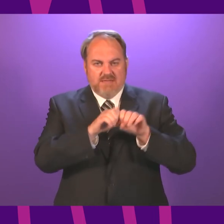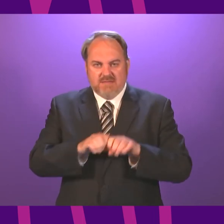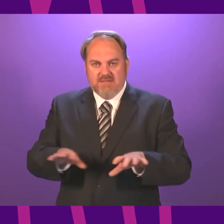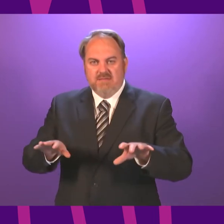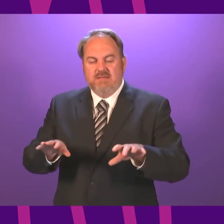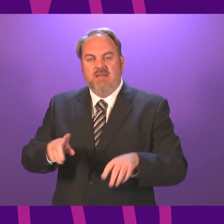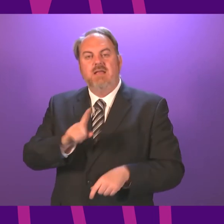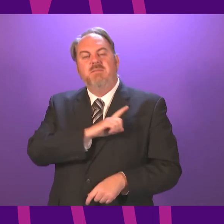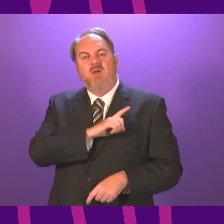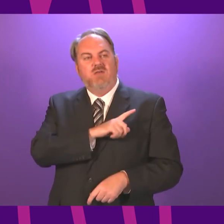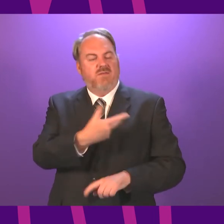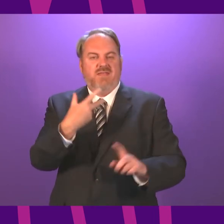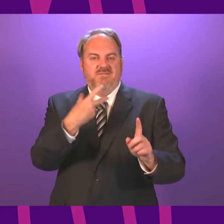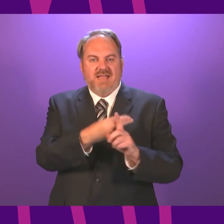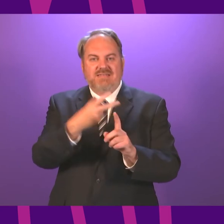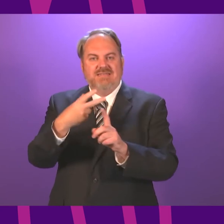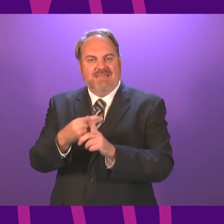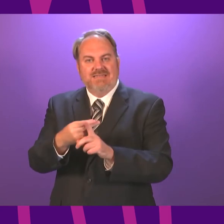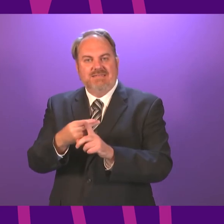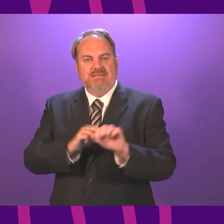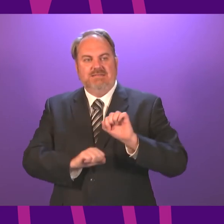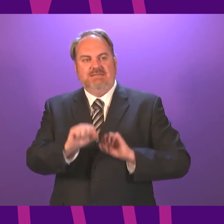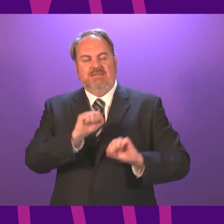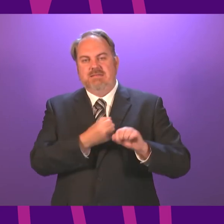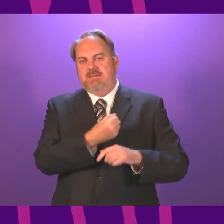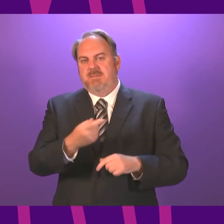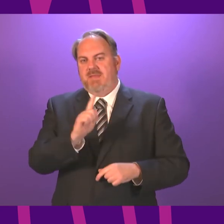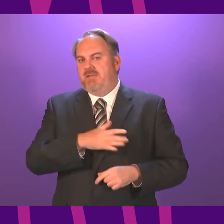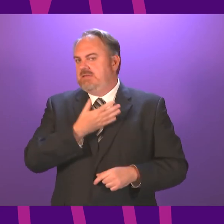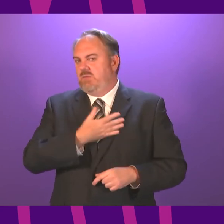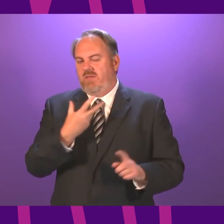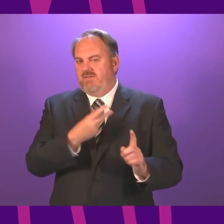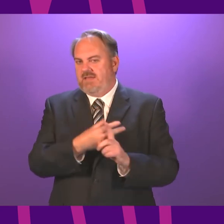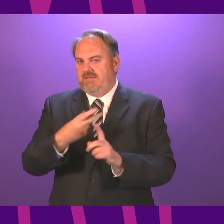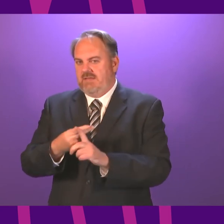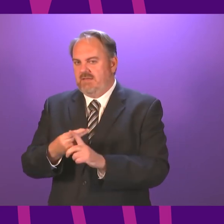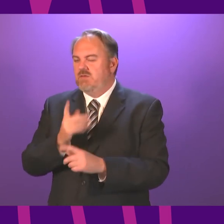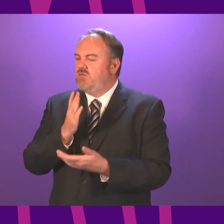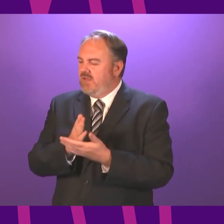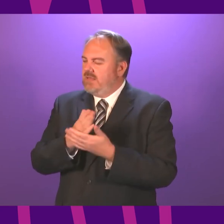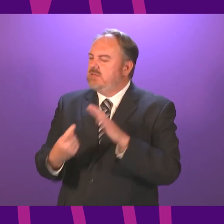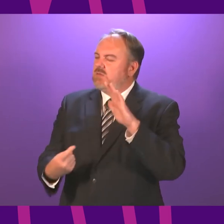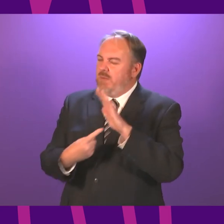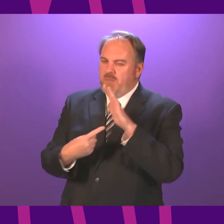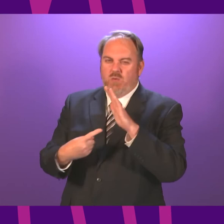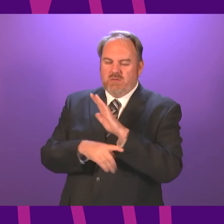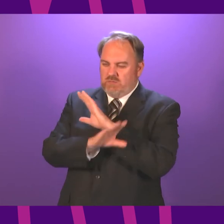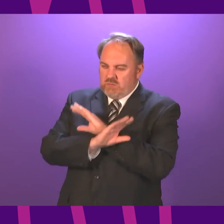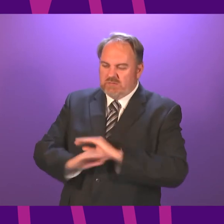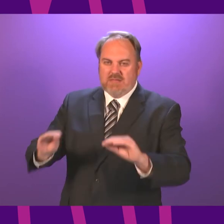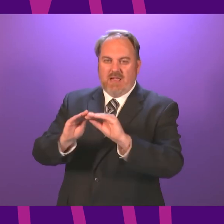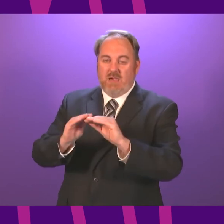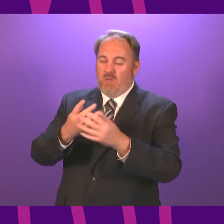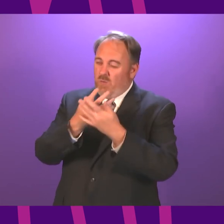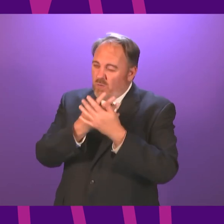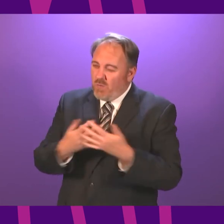rollout of the vaccine, and vaccine hesitancy. Does the First Minister agree this highlights the absolute importance for as many people in Scotland